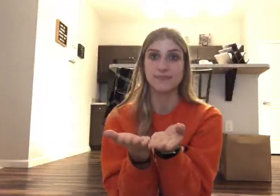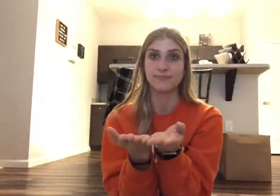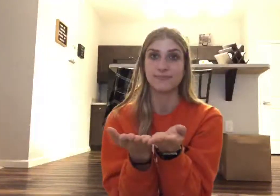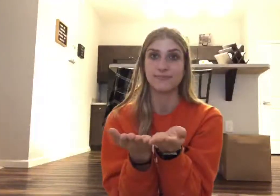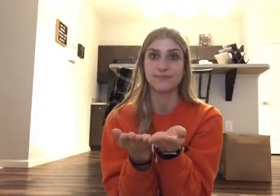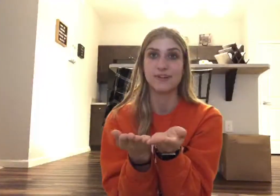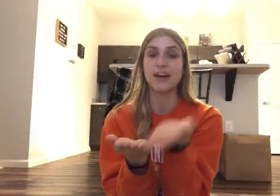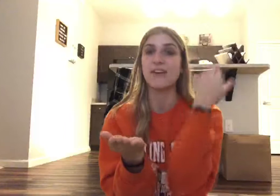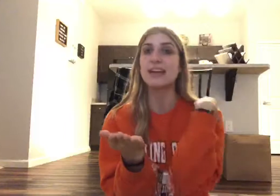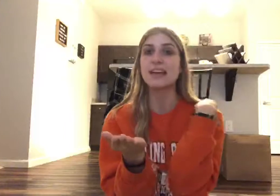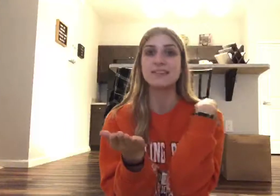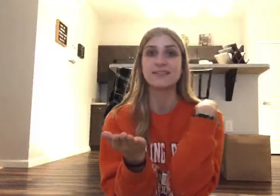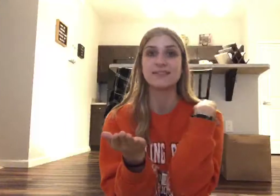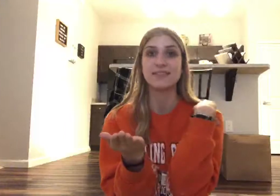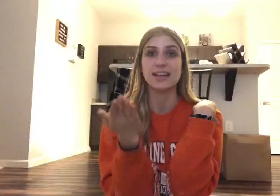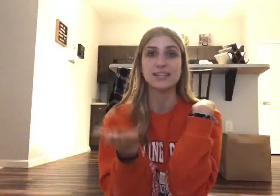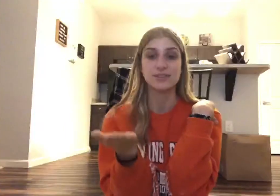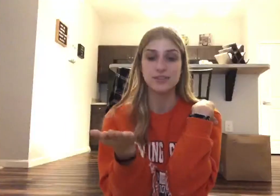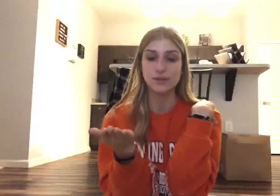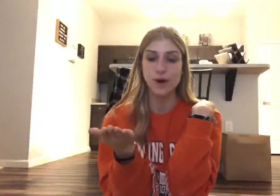without ing is storm.